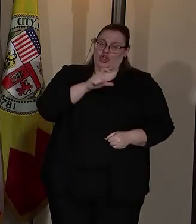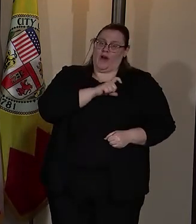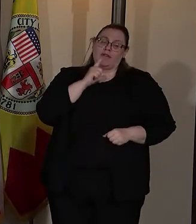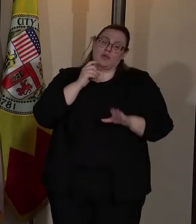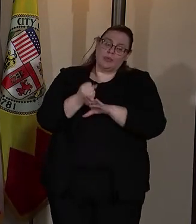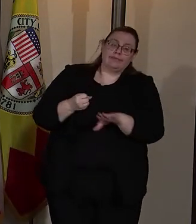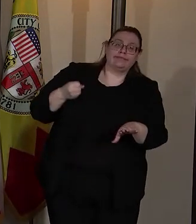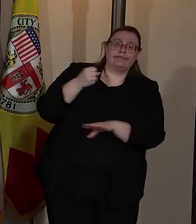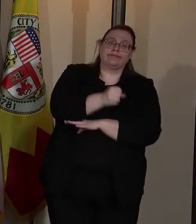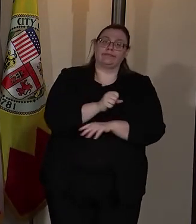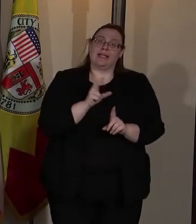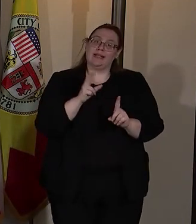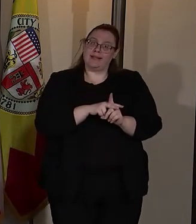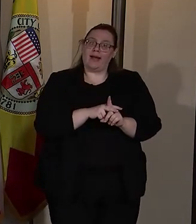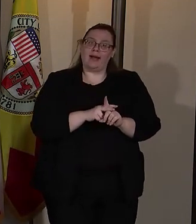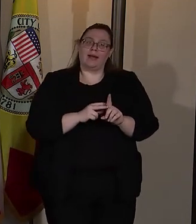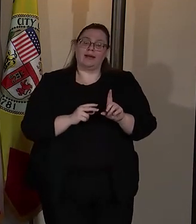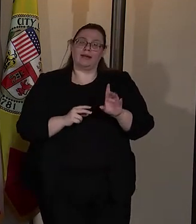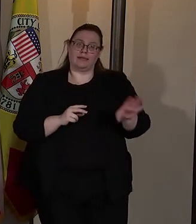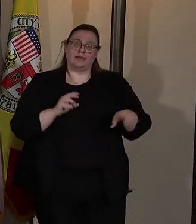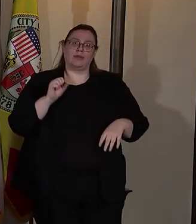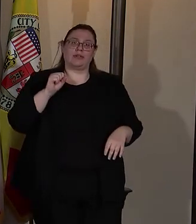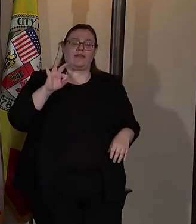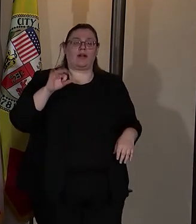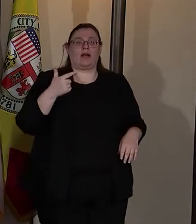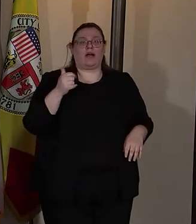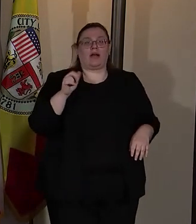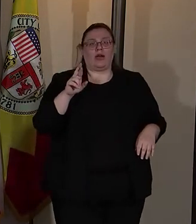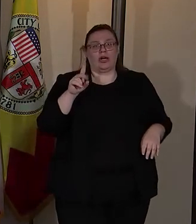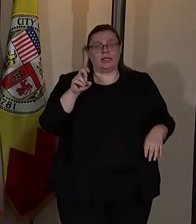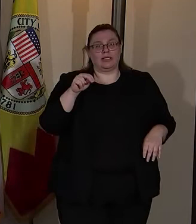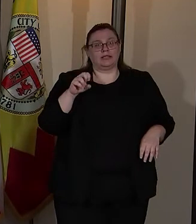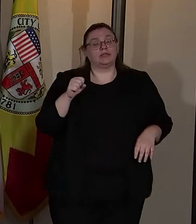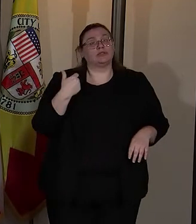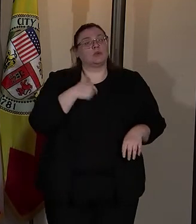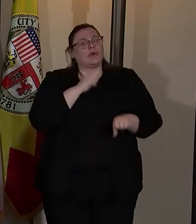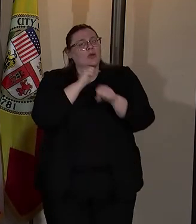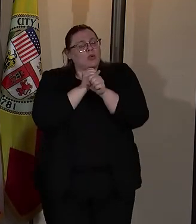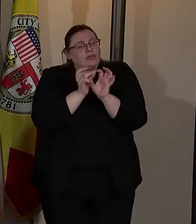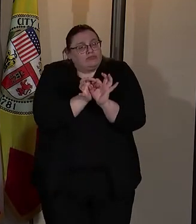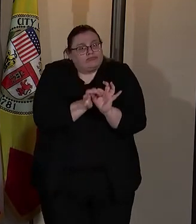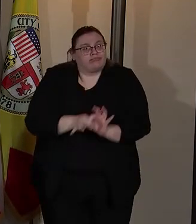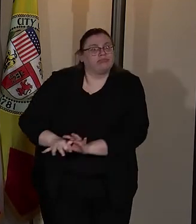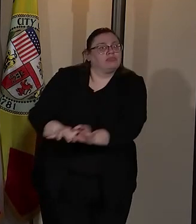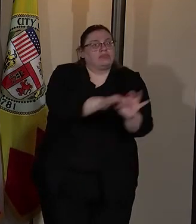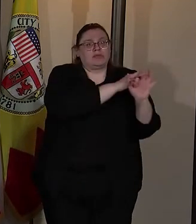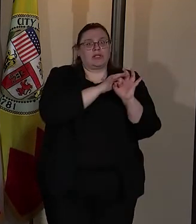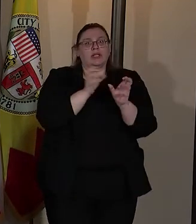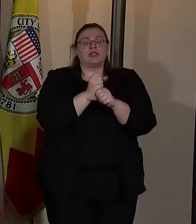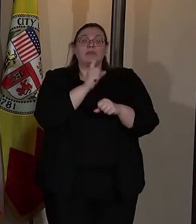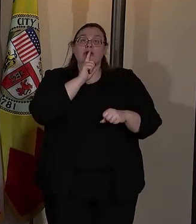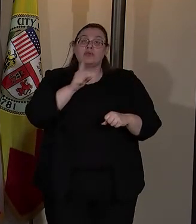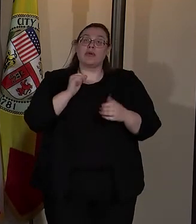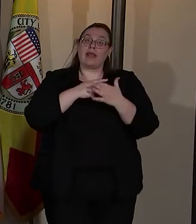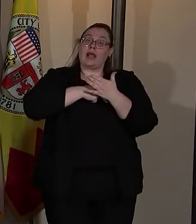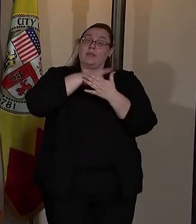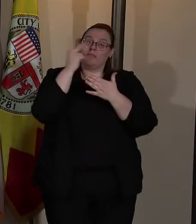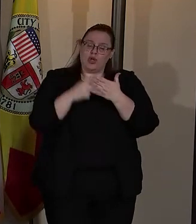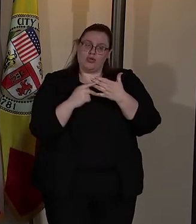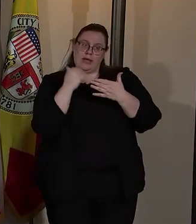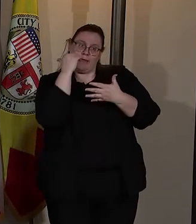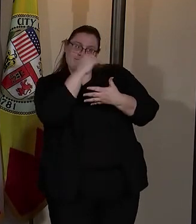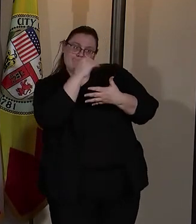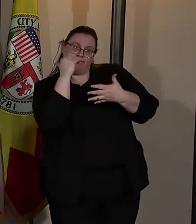to the San Fernando Gardens. We worked collaboratively to help make sure that the programmatic